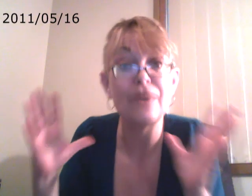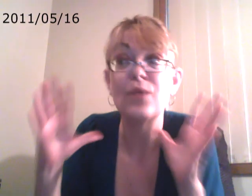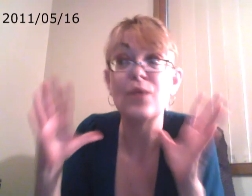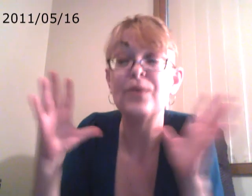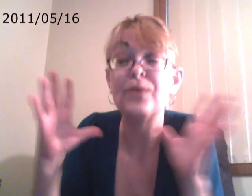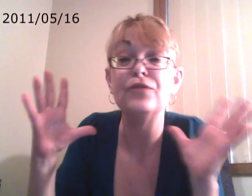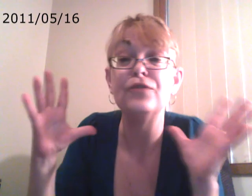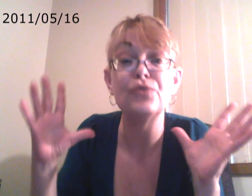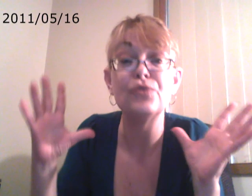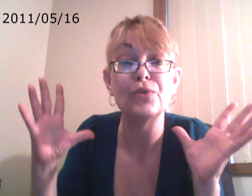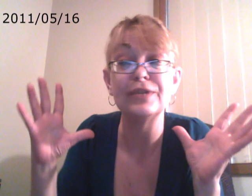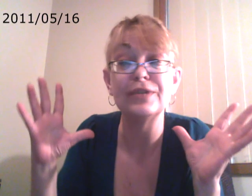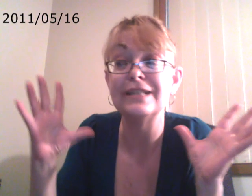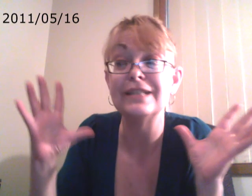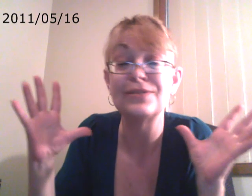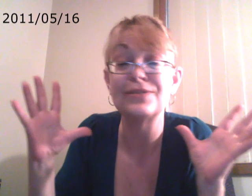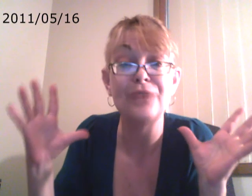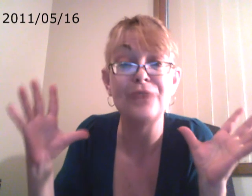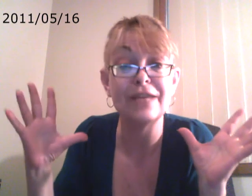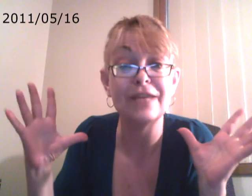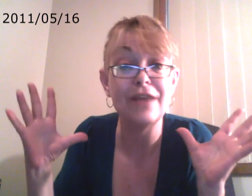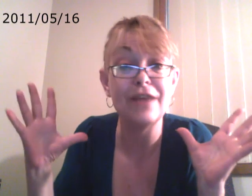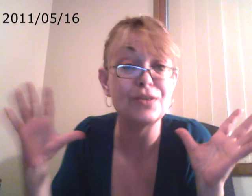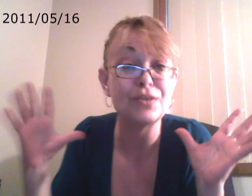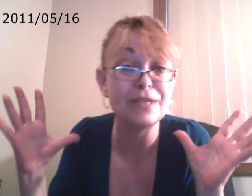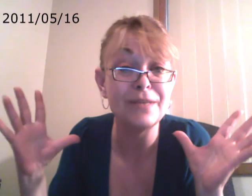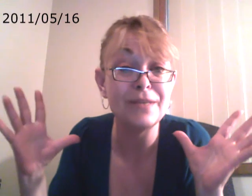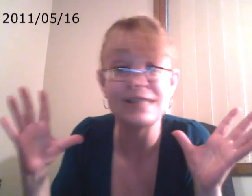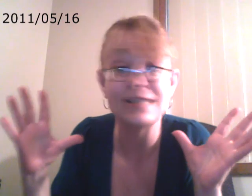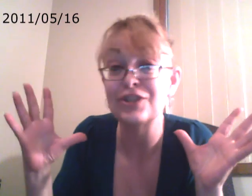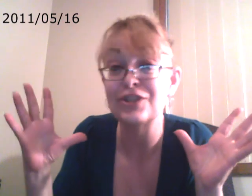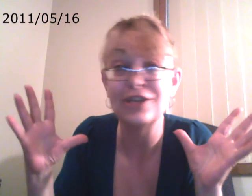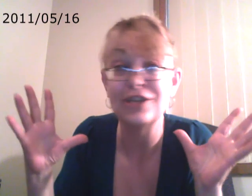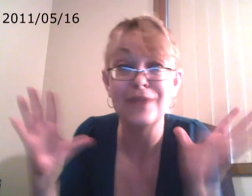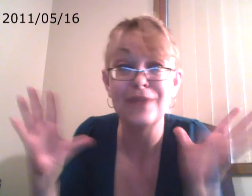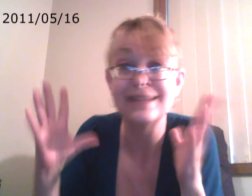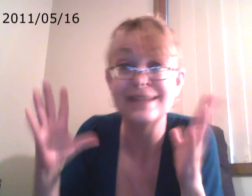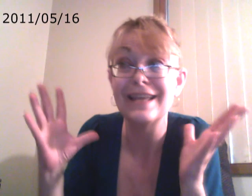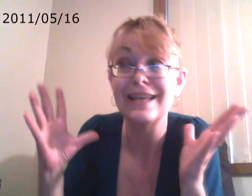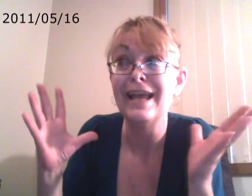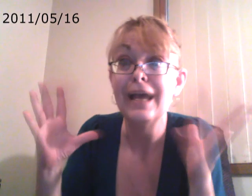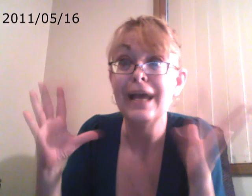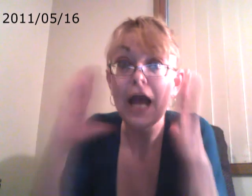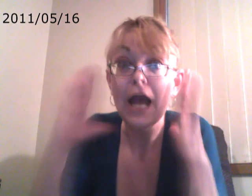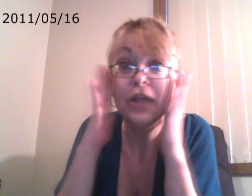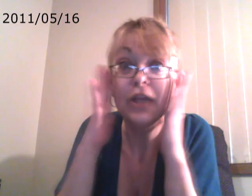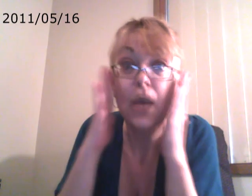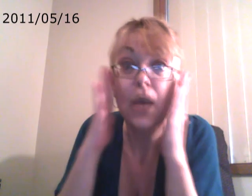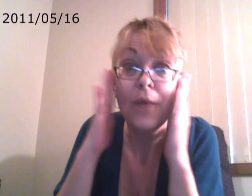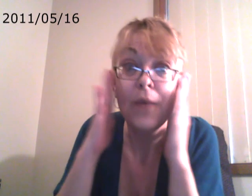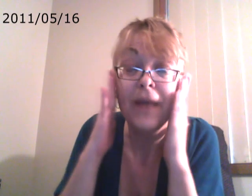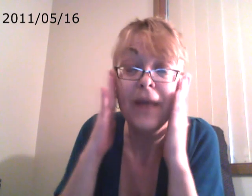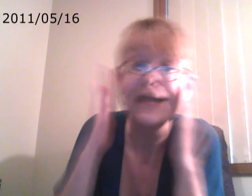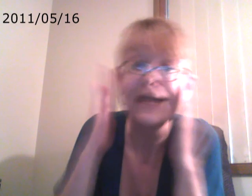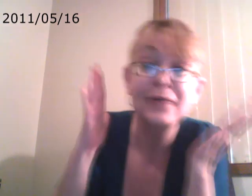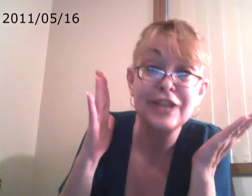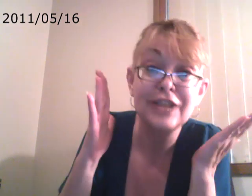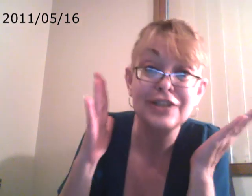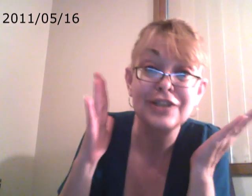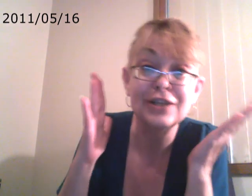way we view the world is through negative eyes. So when somebody says, just change your mind, it's like, I only got one mind. How do I change it? You